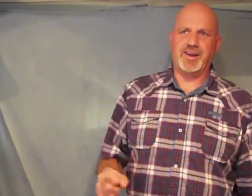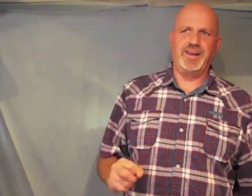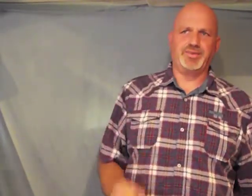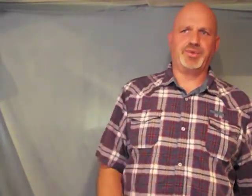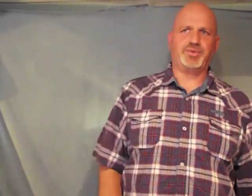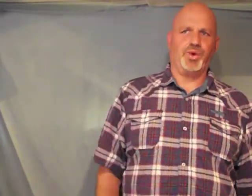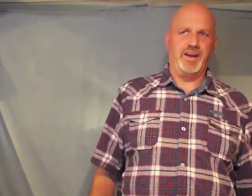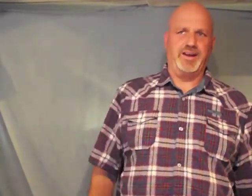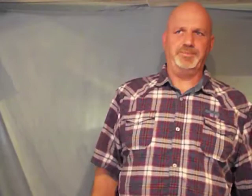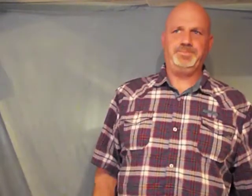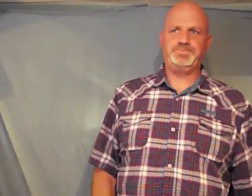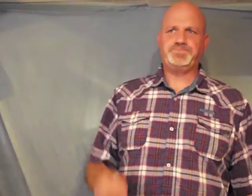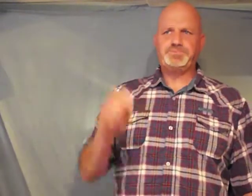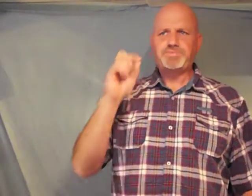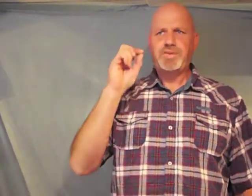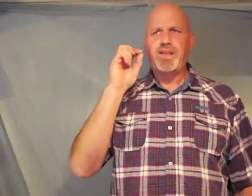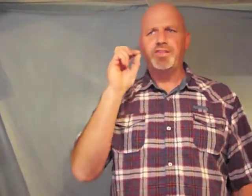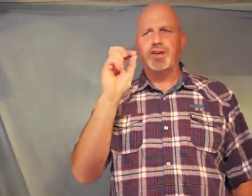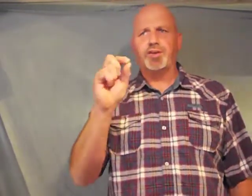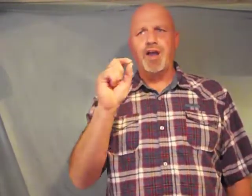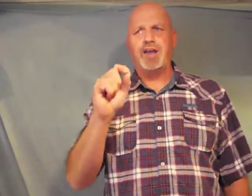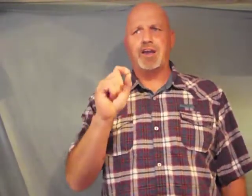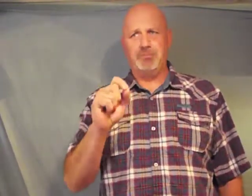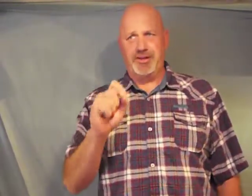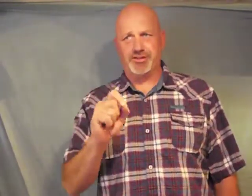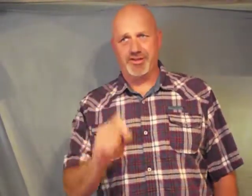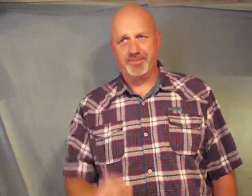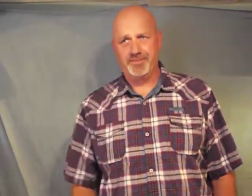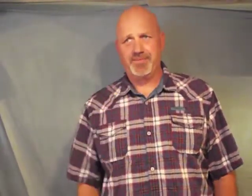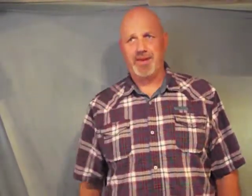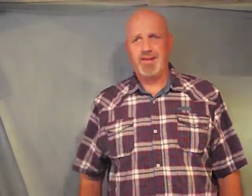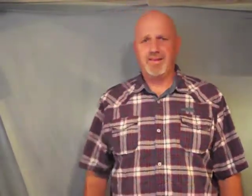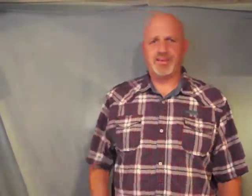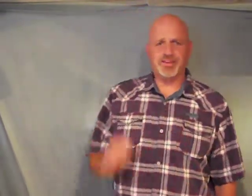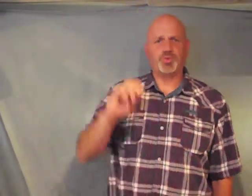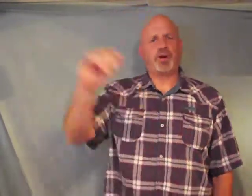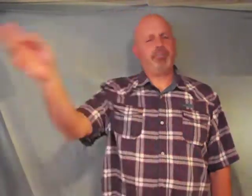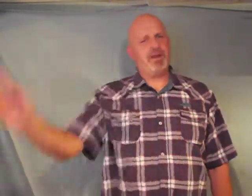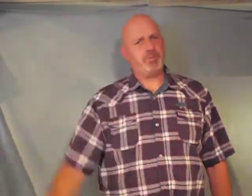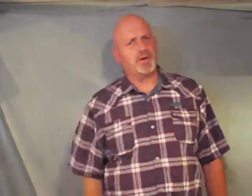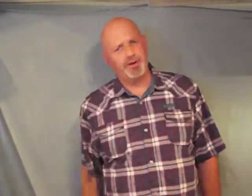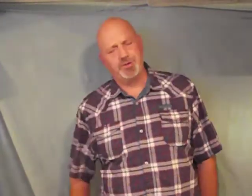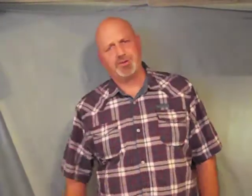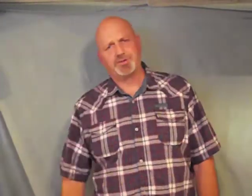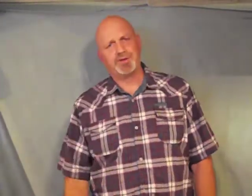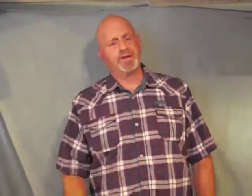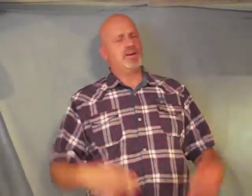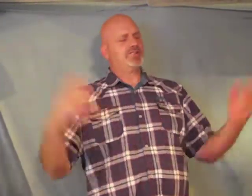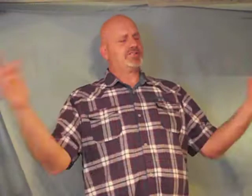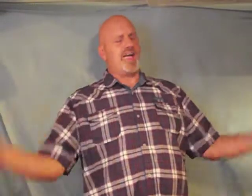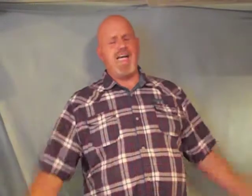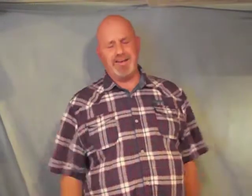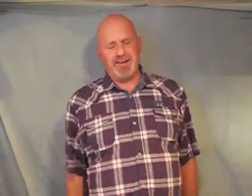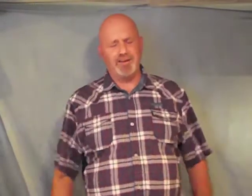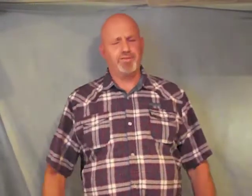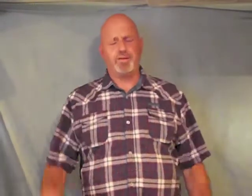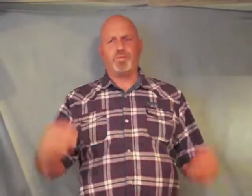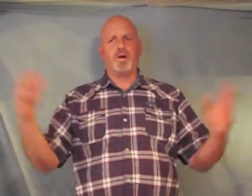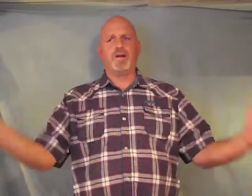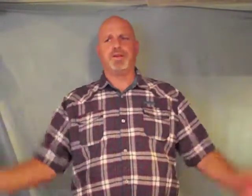through 20 the great commission this is where people lose sight of where their